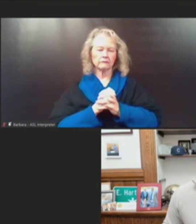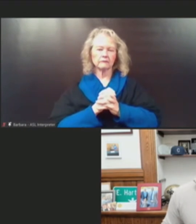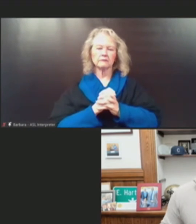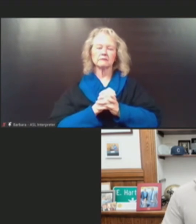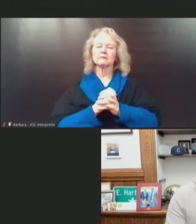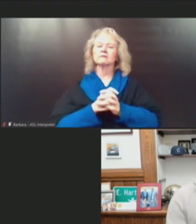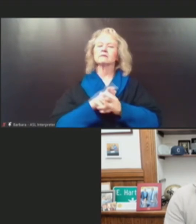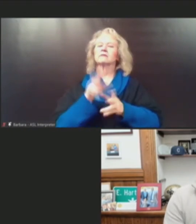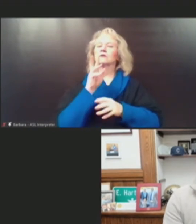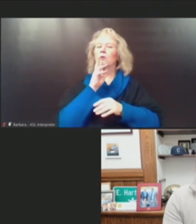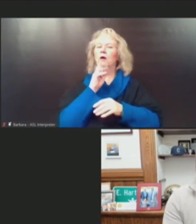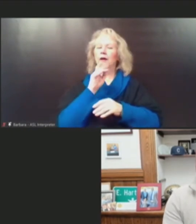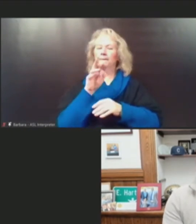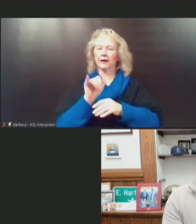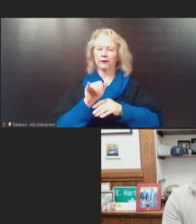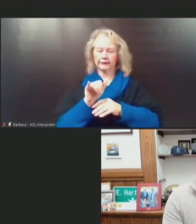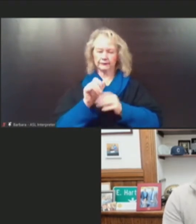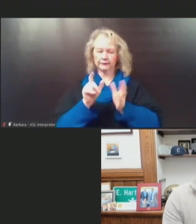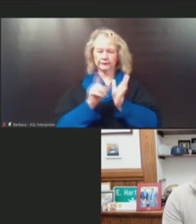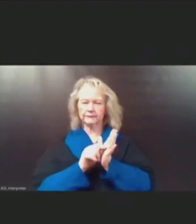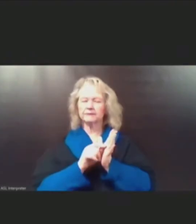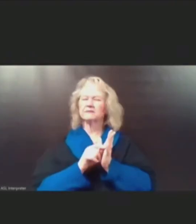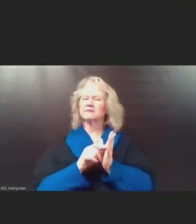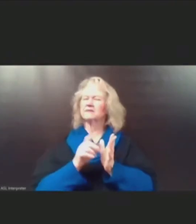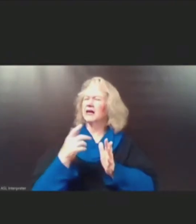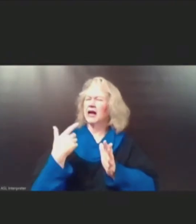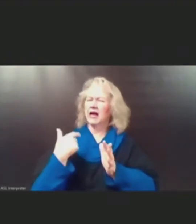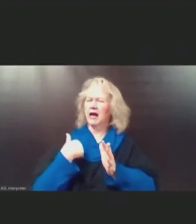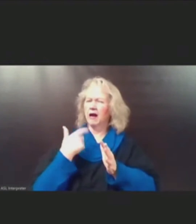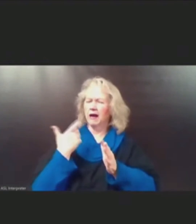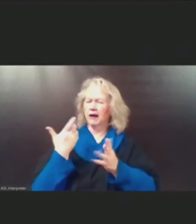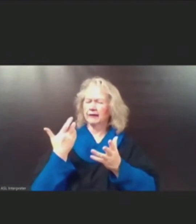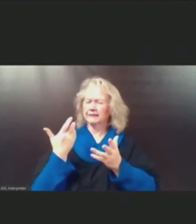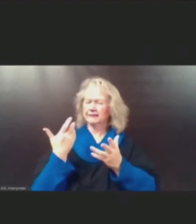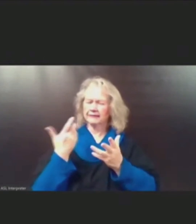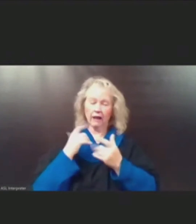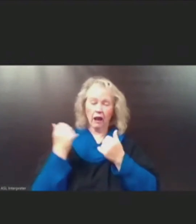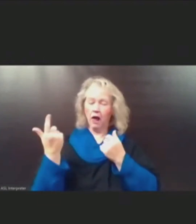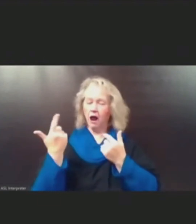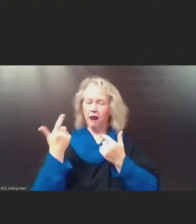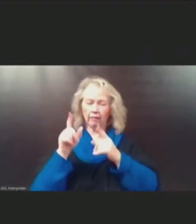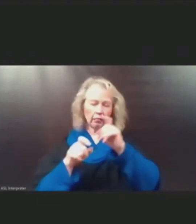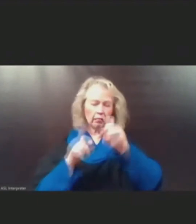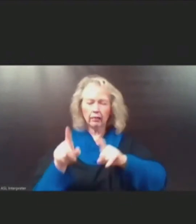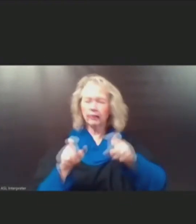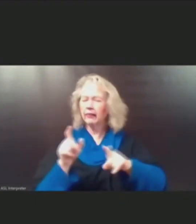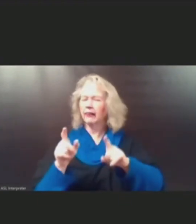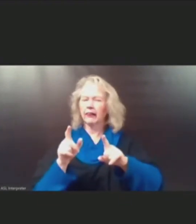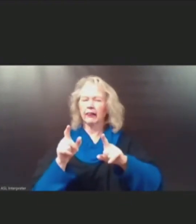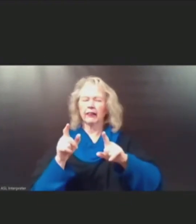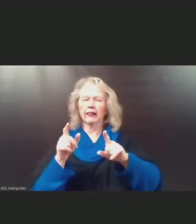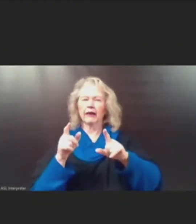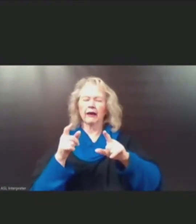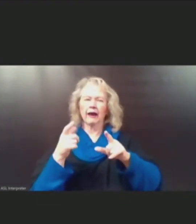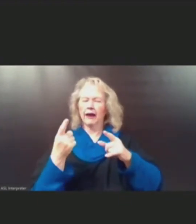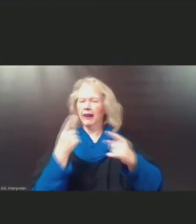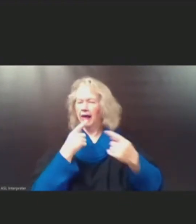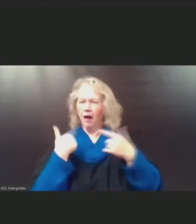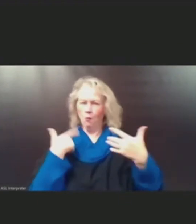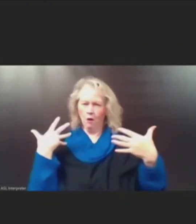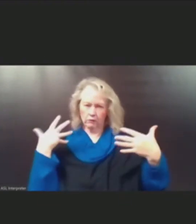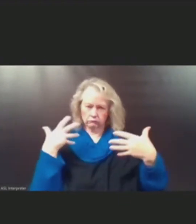thanks. So I just want to recap here, because there's been a lot of questions and many answers. So